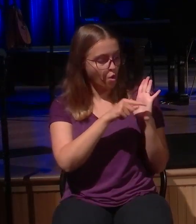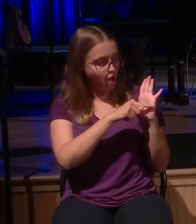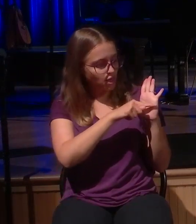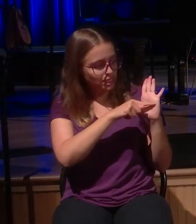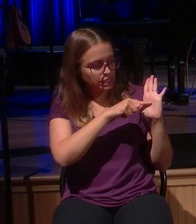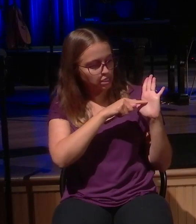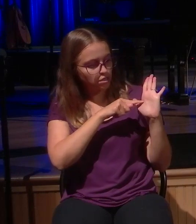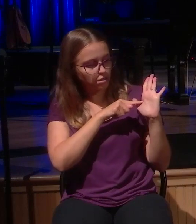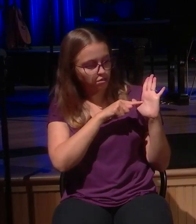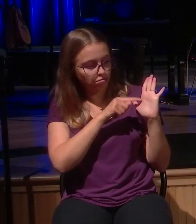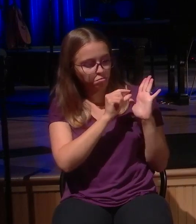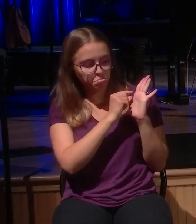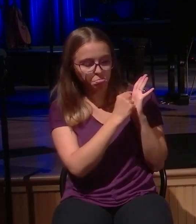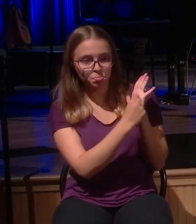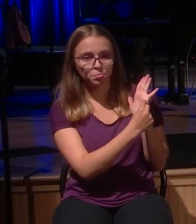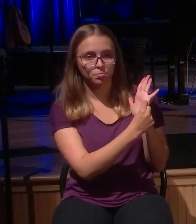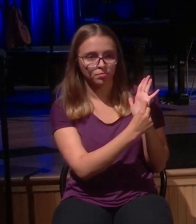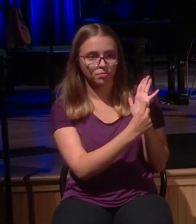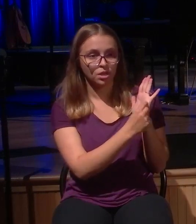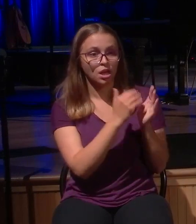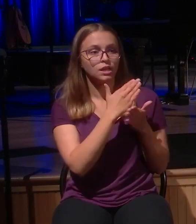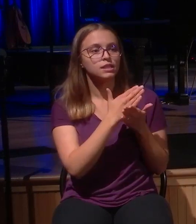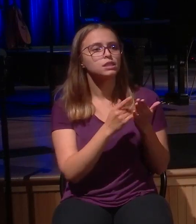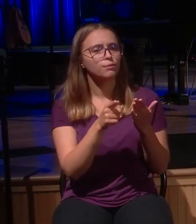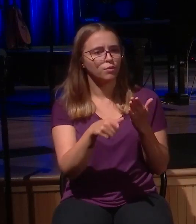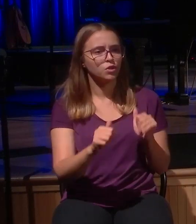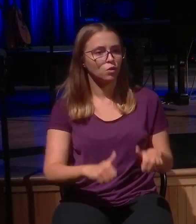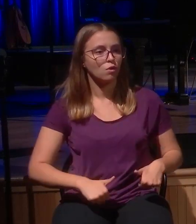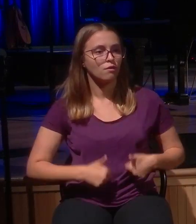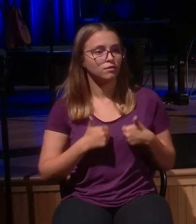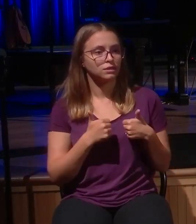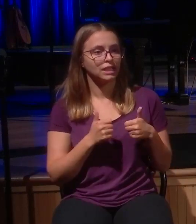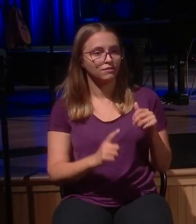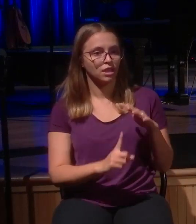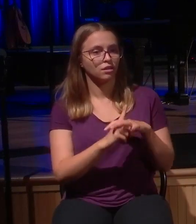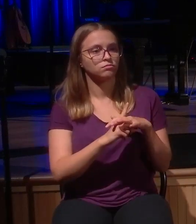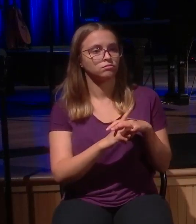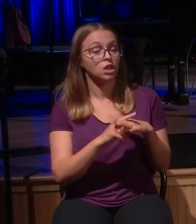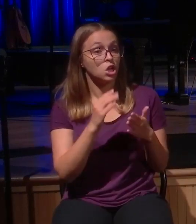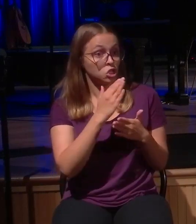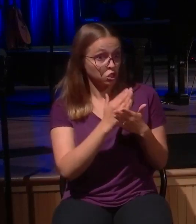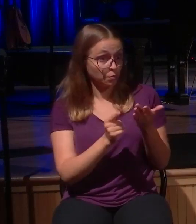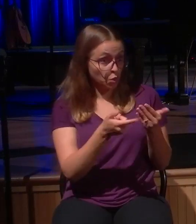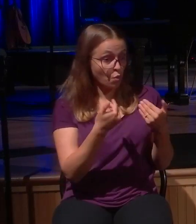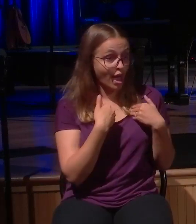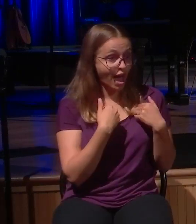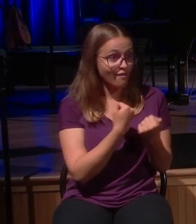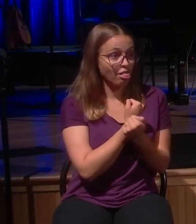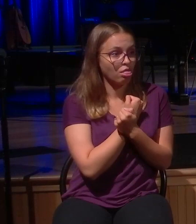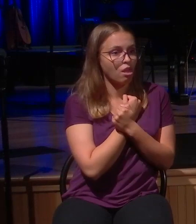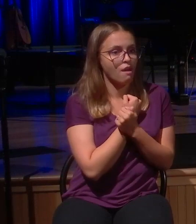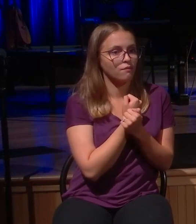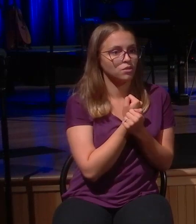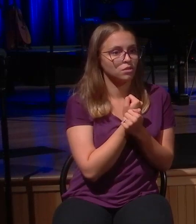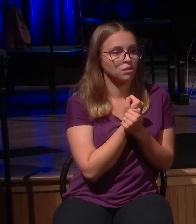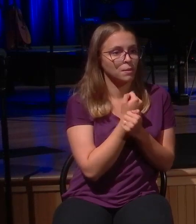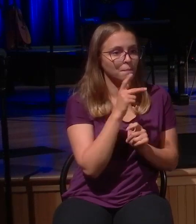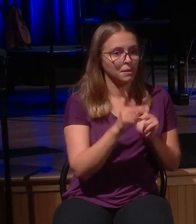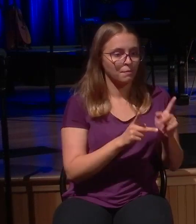But of you have lived there. Some of you have loved ones who are there right now. The younger son took a